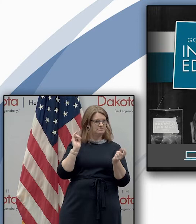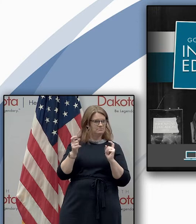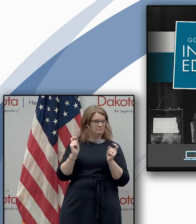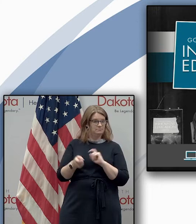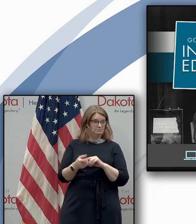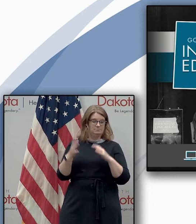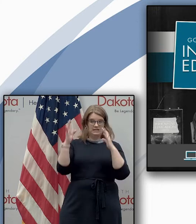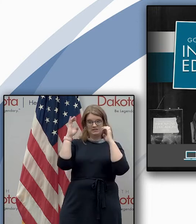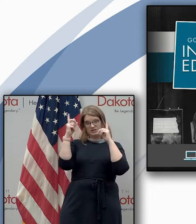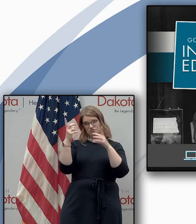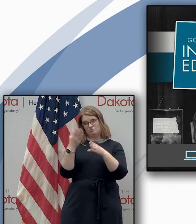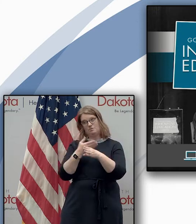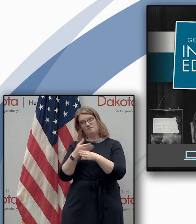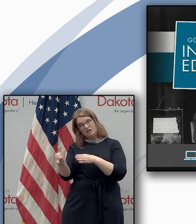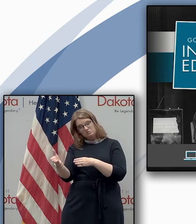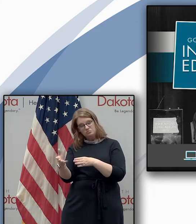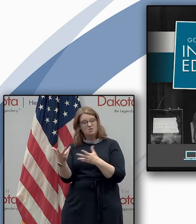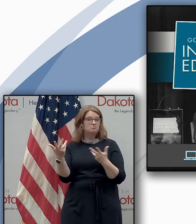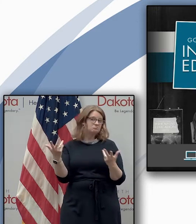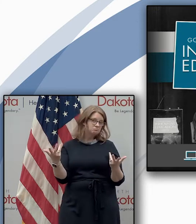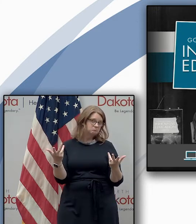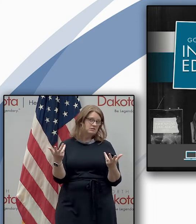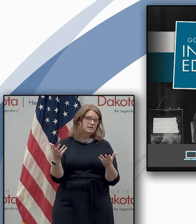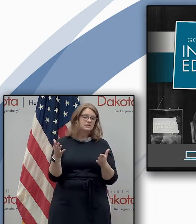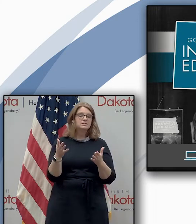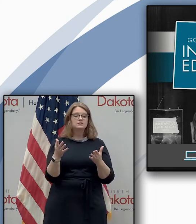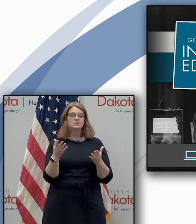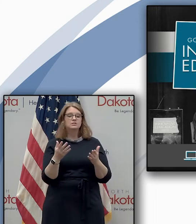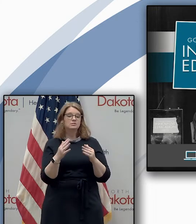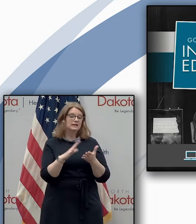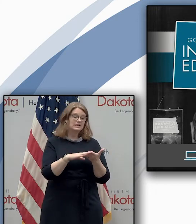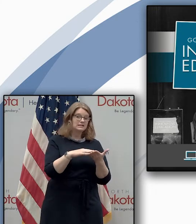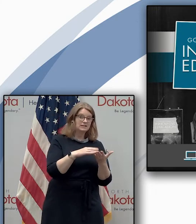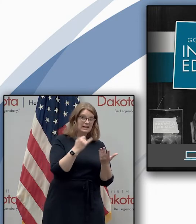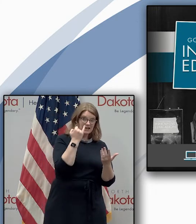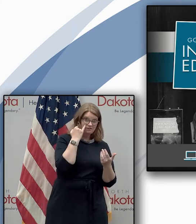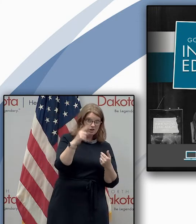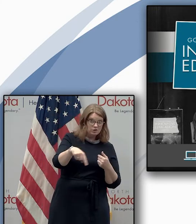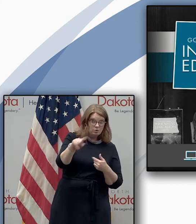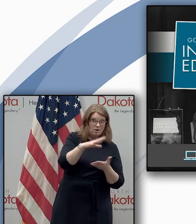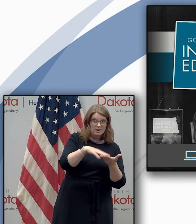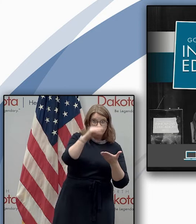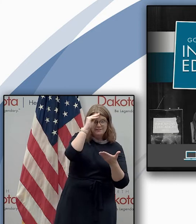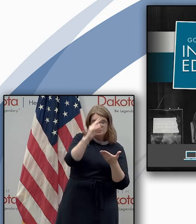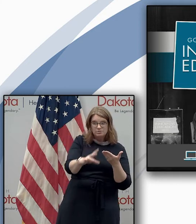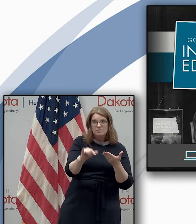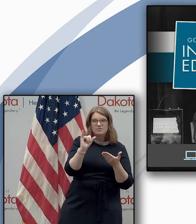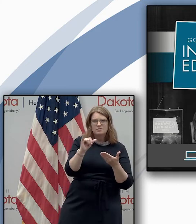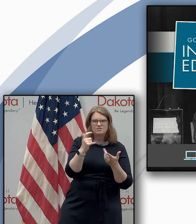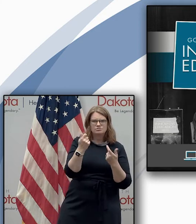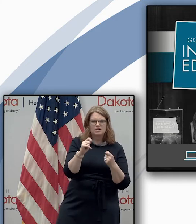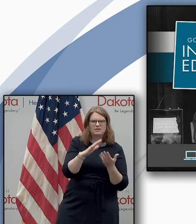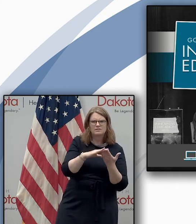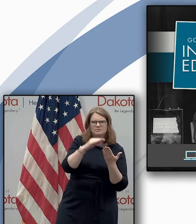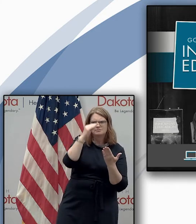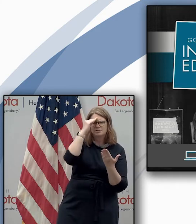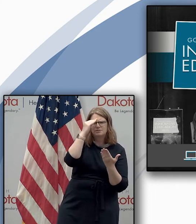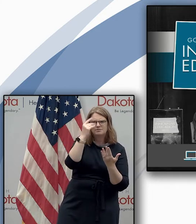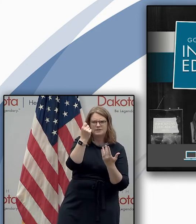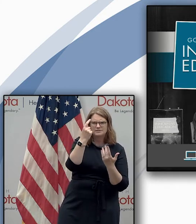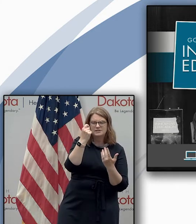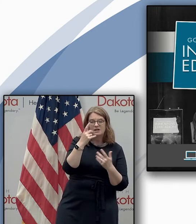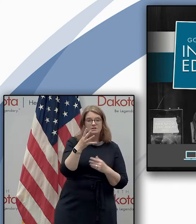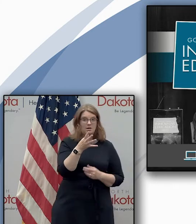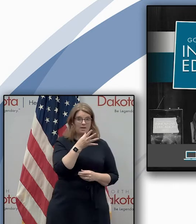educational professional uh helping to shape young minds a student if you're a student that's just seeking knowledge or a parent wanting the best for your children